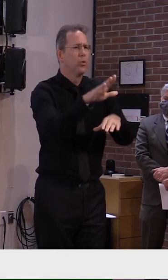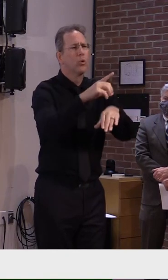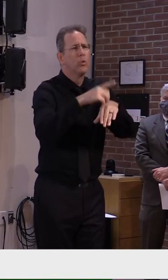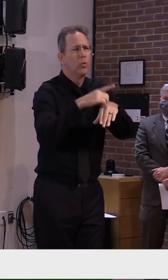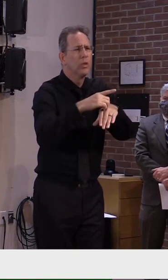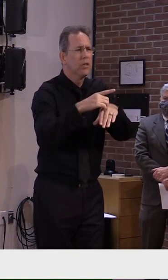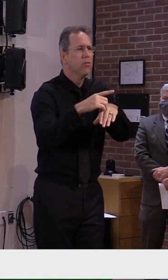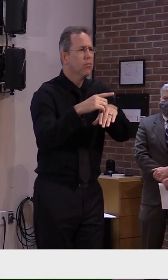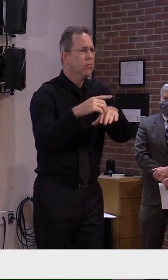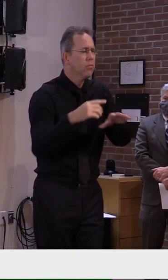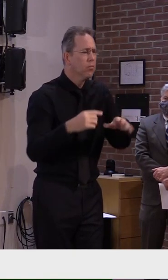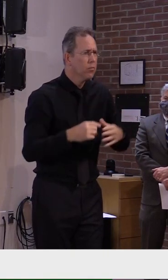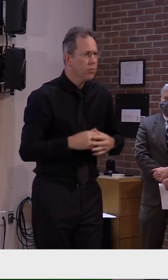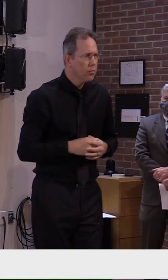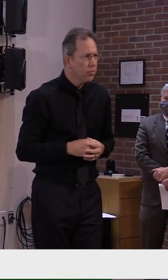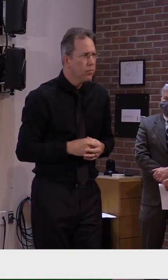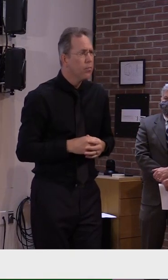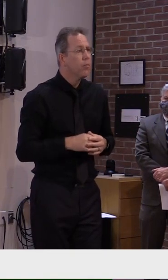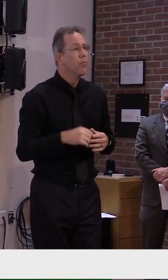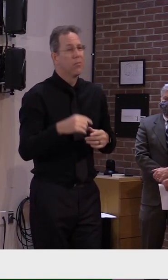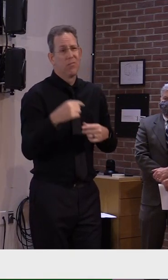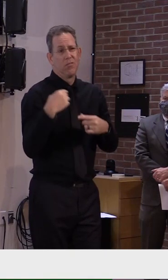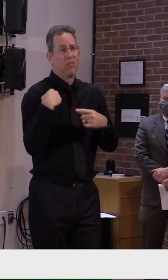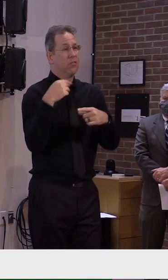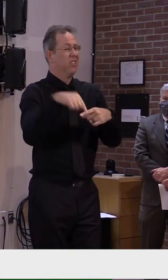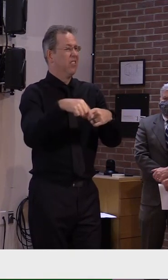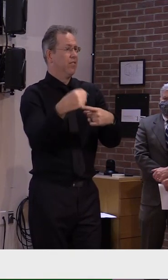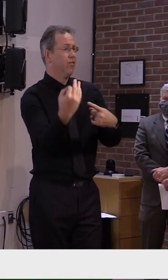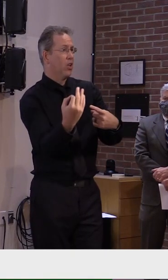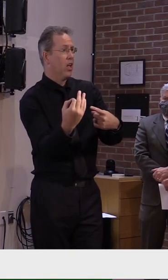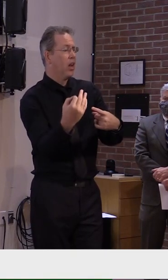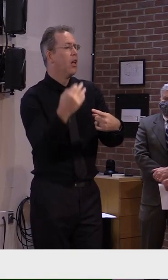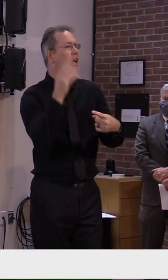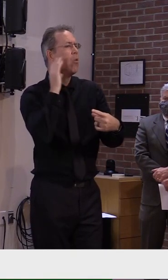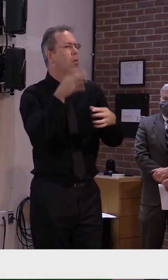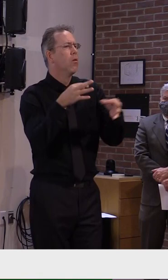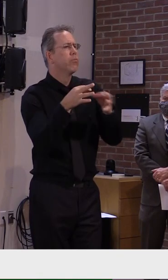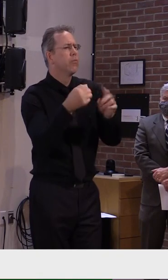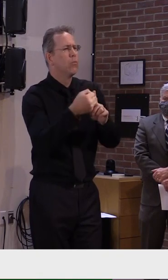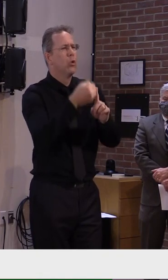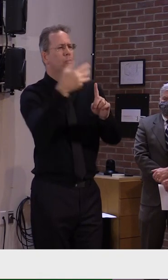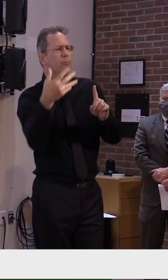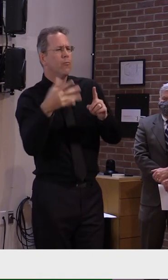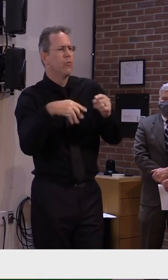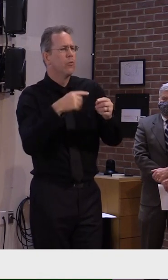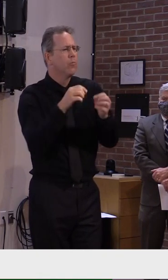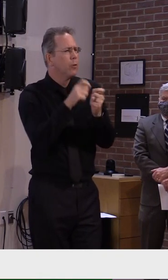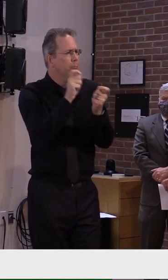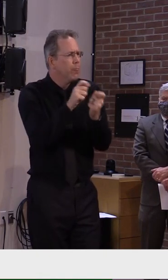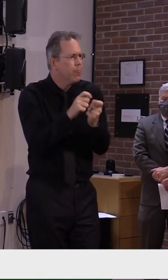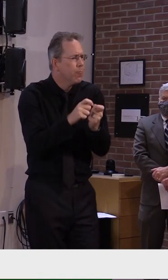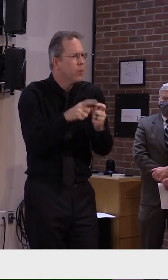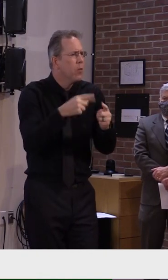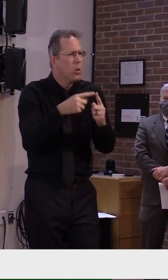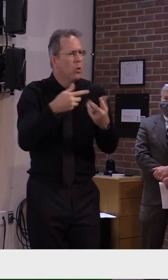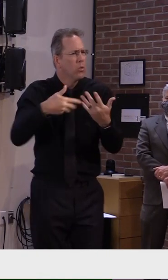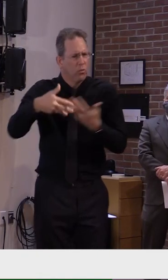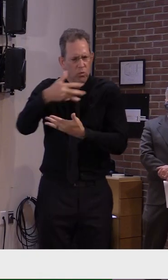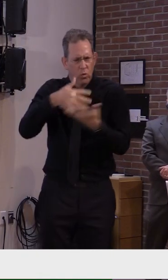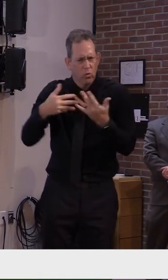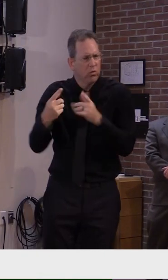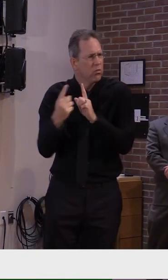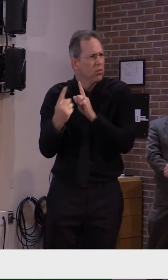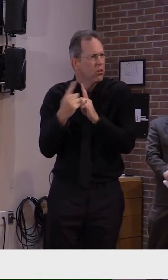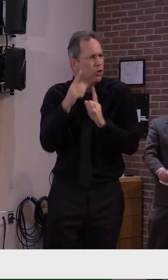By Friday, we'll be providing more clarity on social gatherings based on questions we've gotten